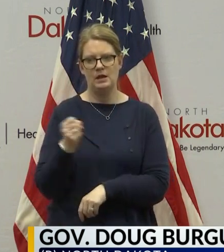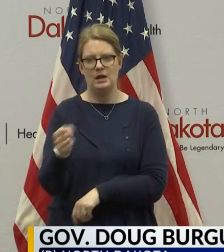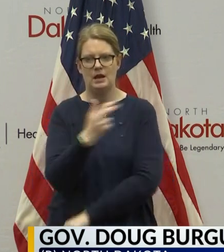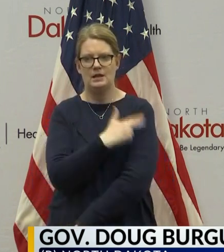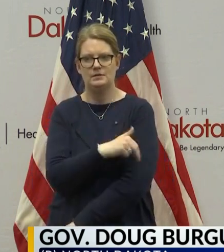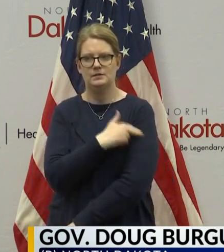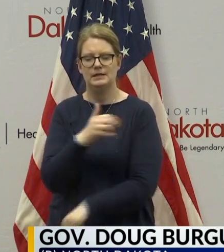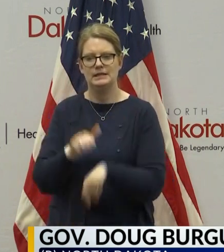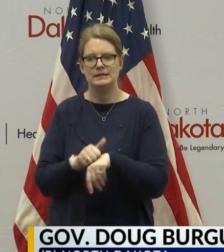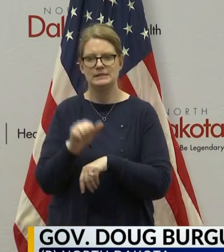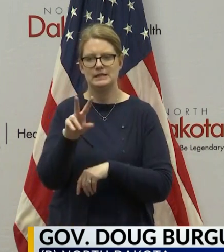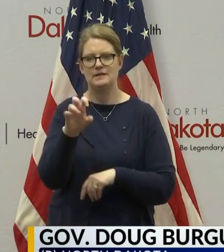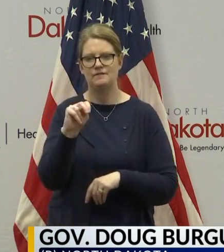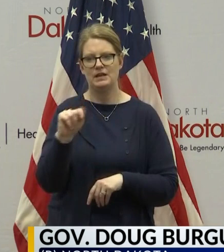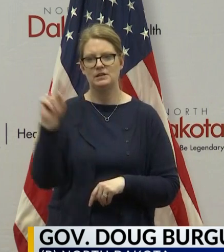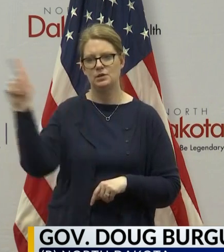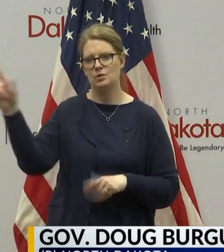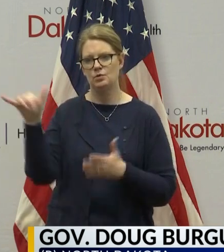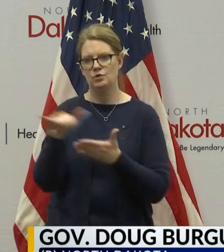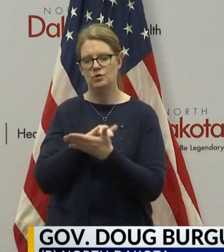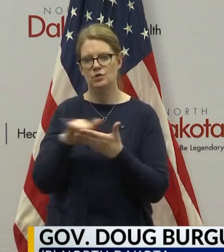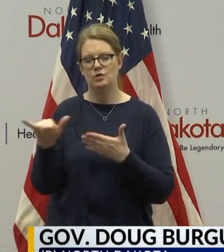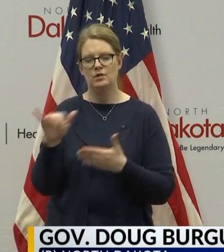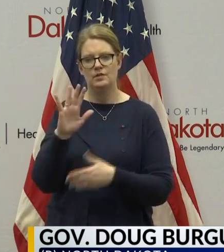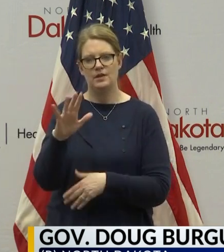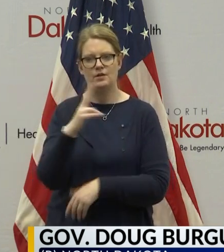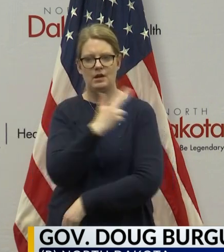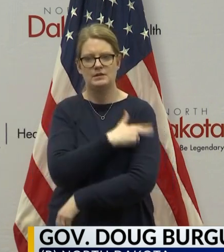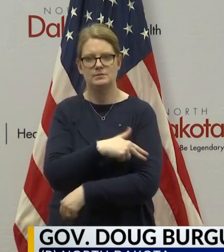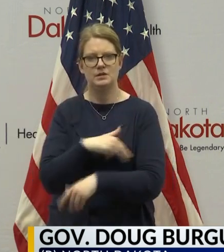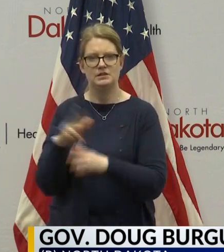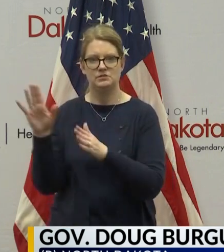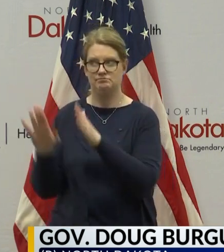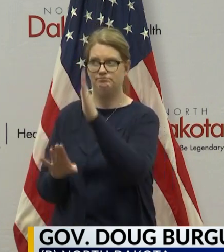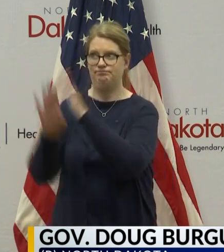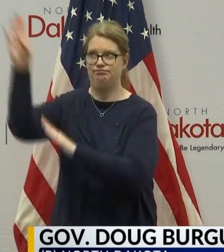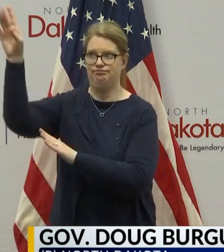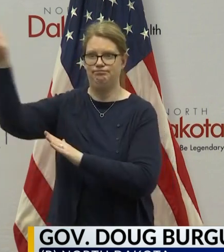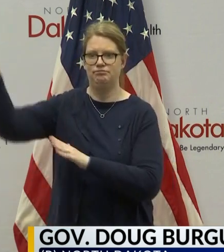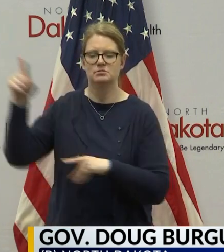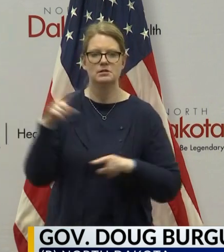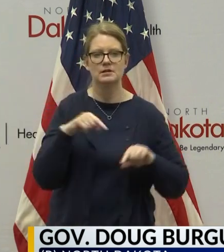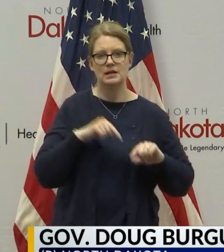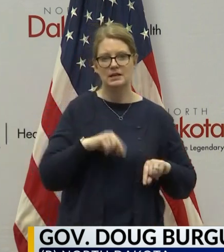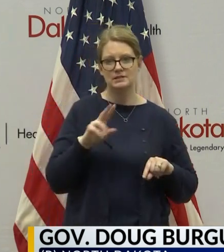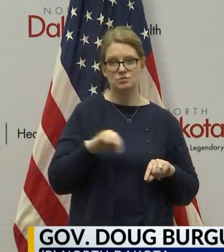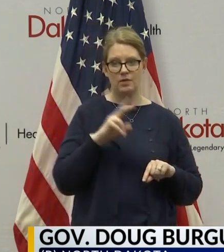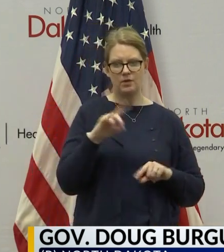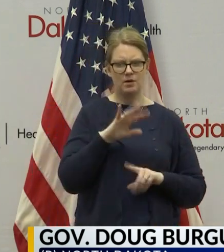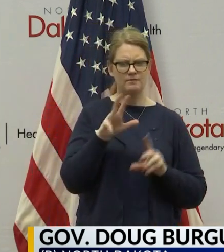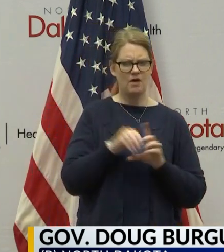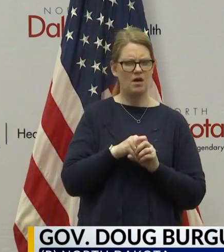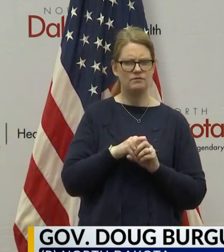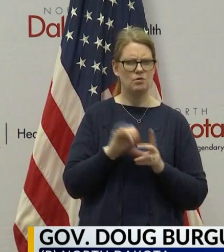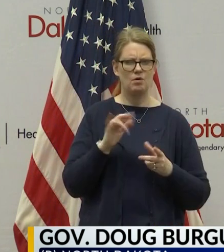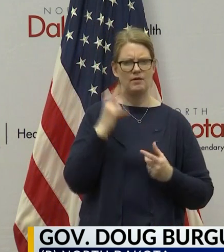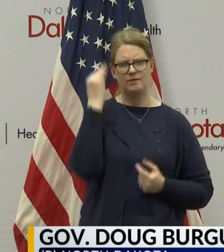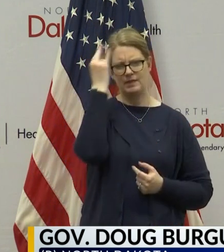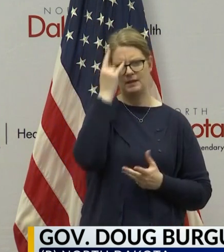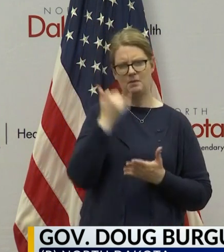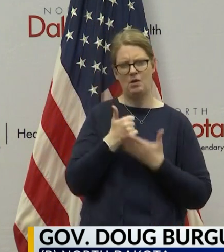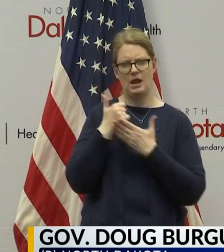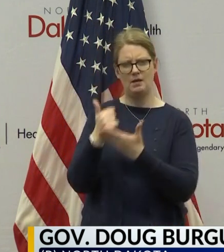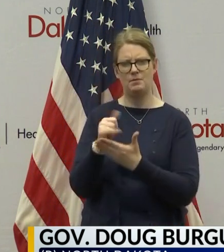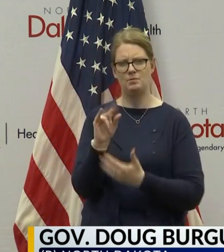and sending ventilators out to New York since their hospitalizations are through the roof right now. Has North Dakota been a part of that or thinking about doing